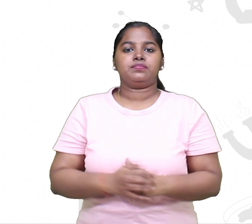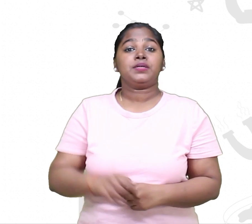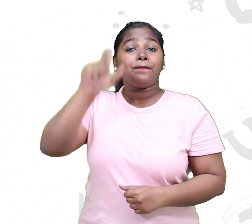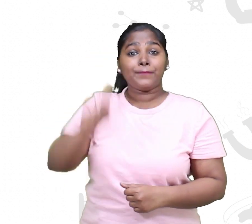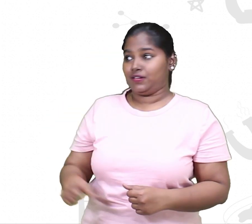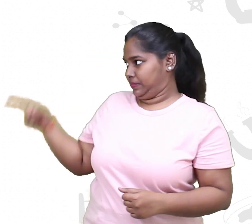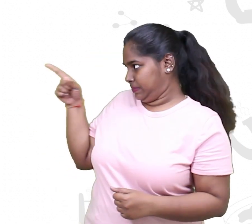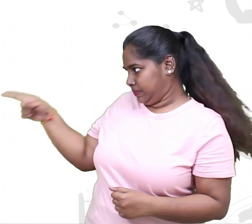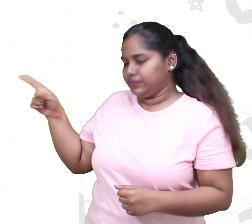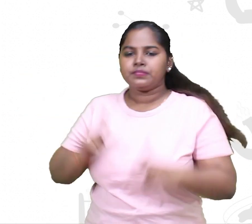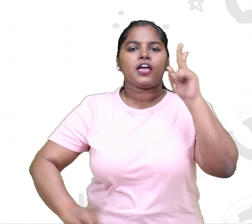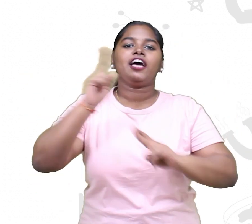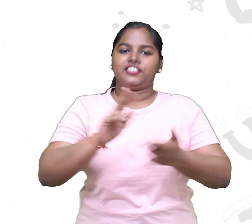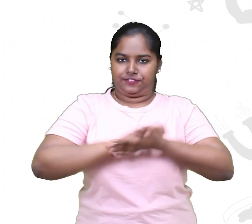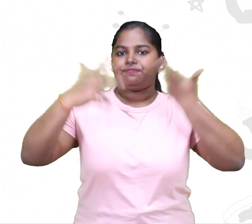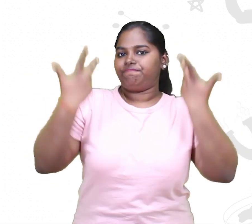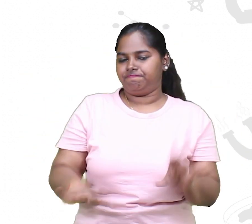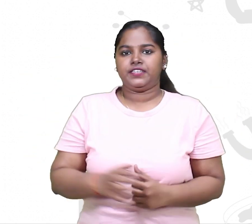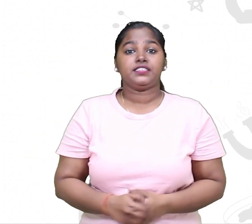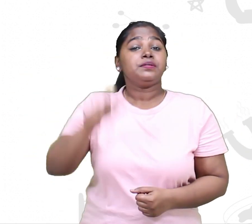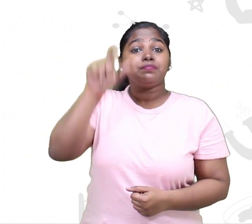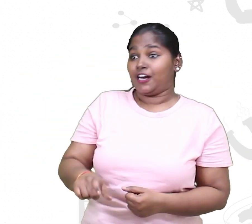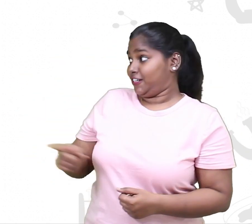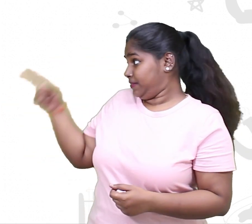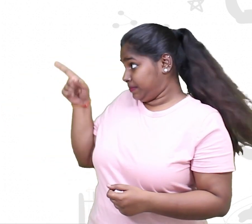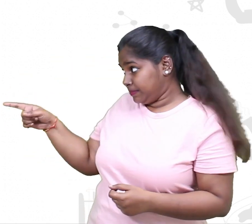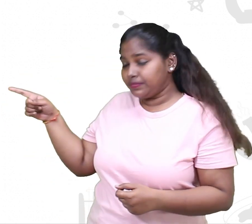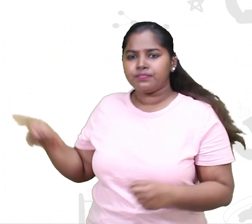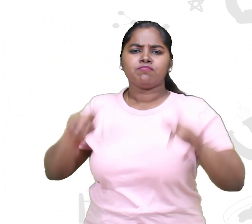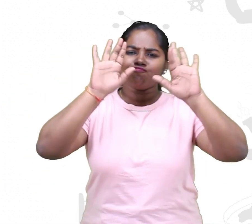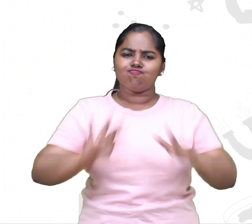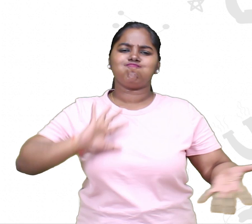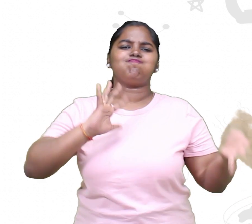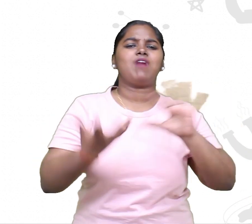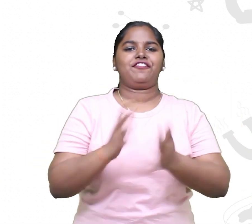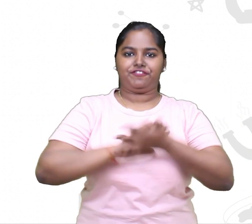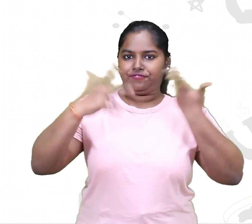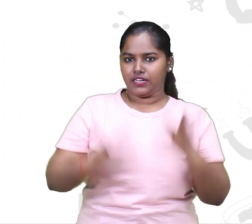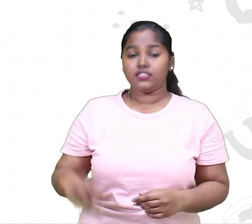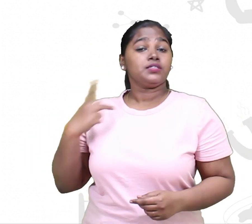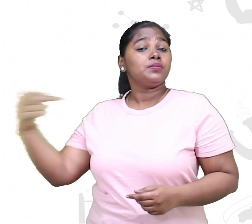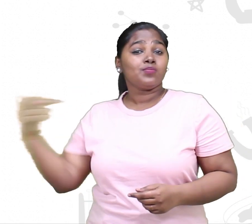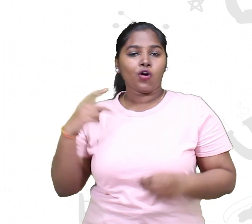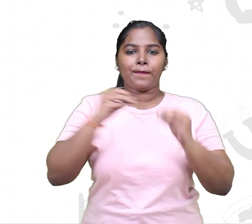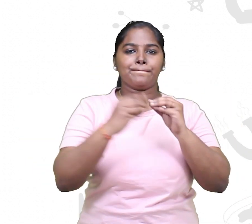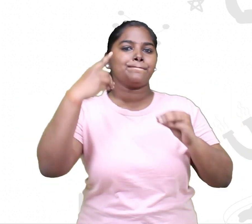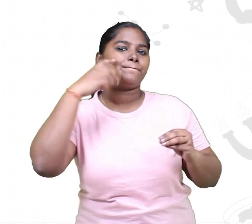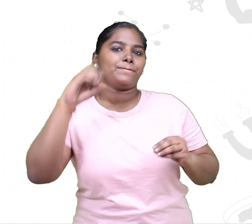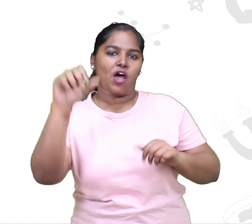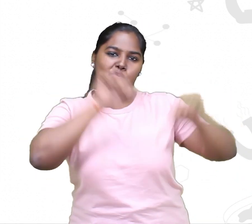this episode. And Khushi Goyal transcribed it. And we are funded by India Biosciences' second